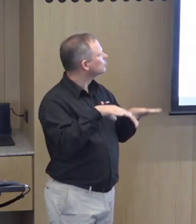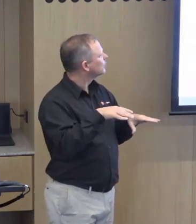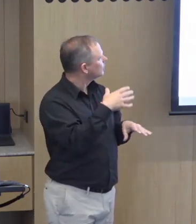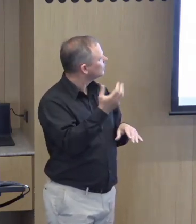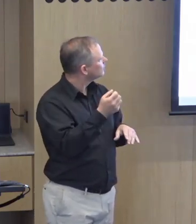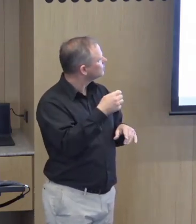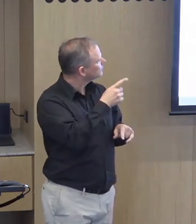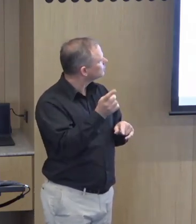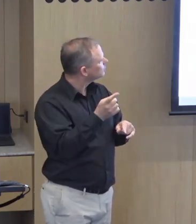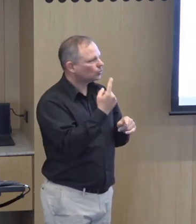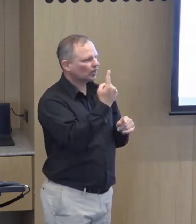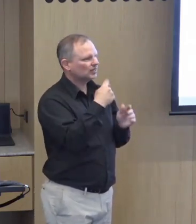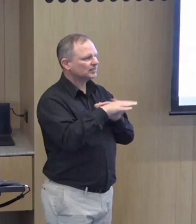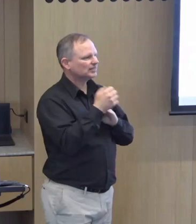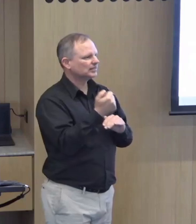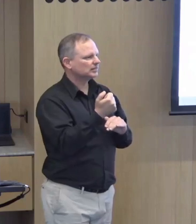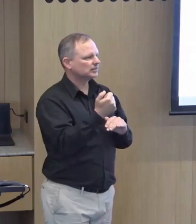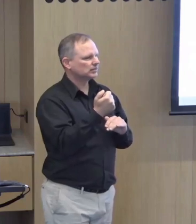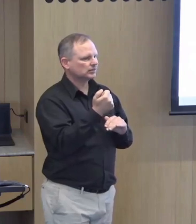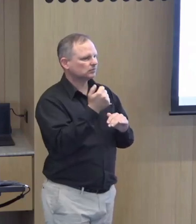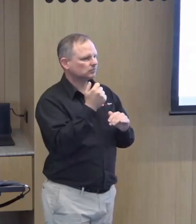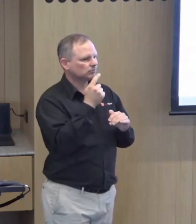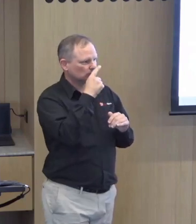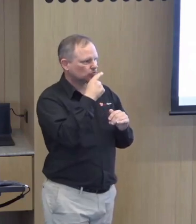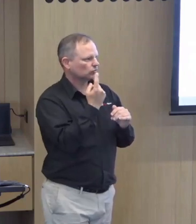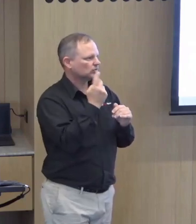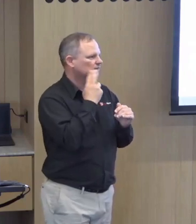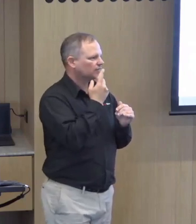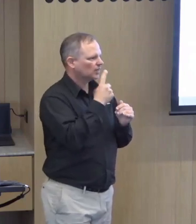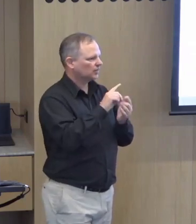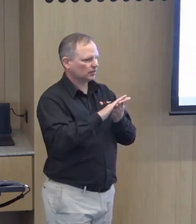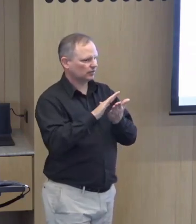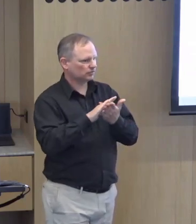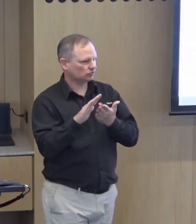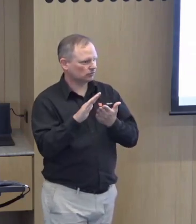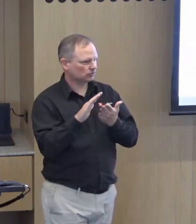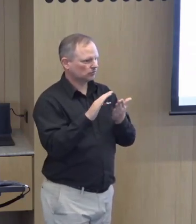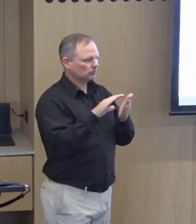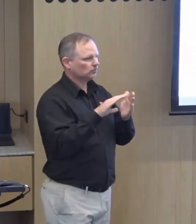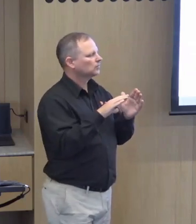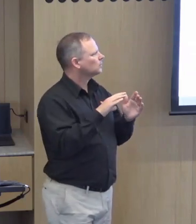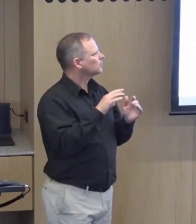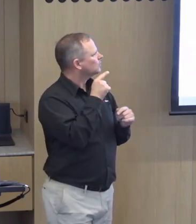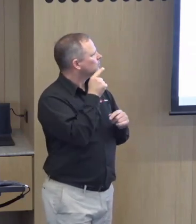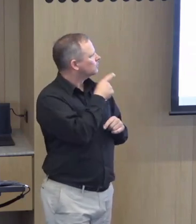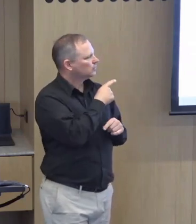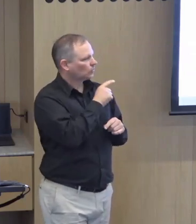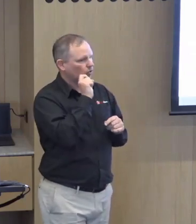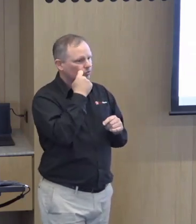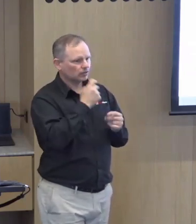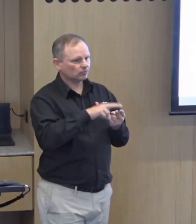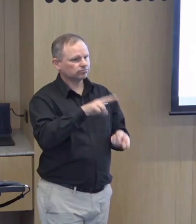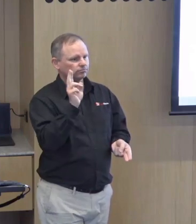I've got some background here now just regarding deafness and hard of hearing as it relates to Australia. You see here,